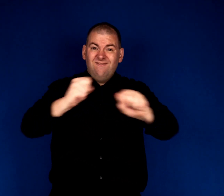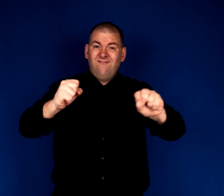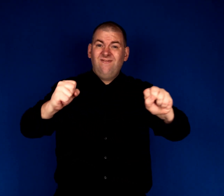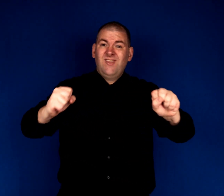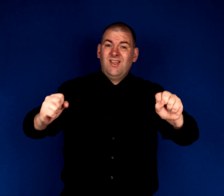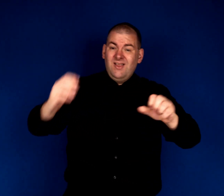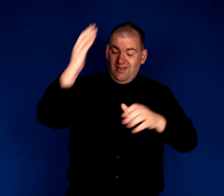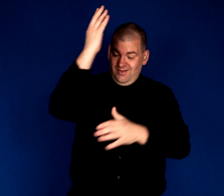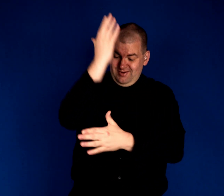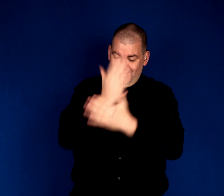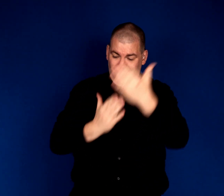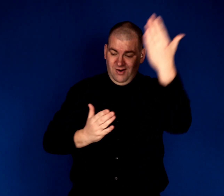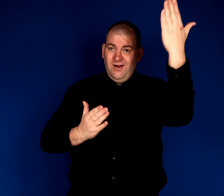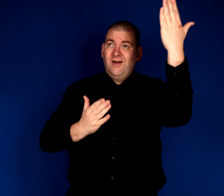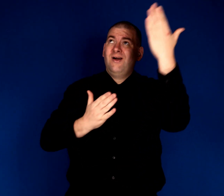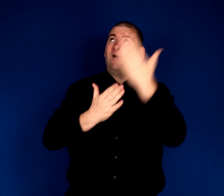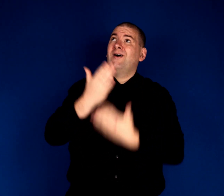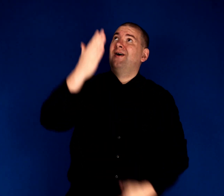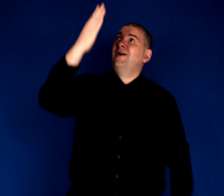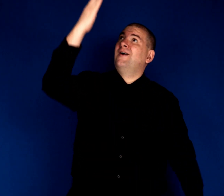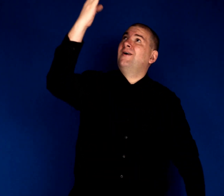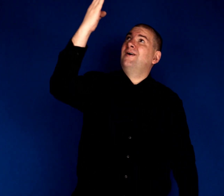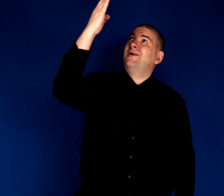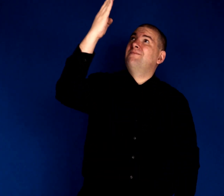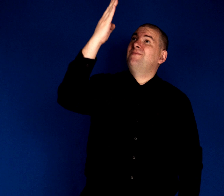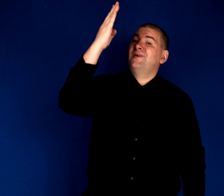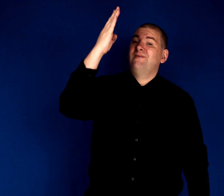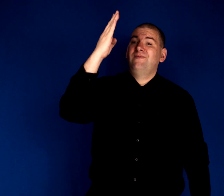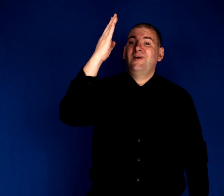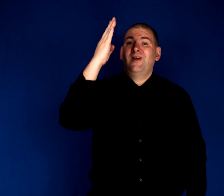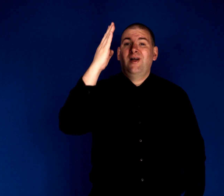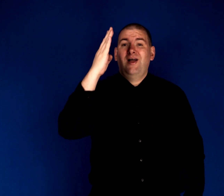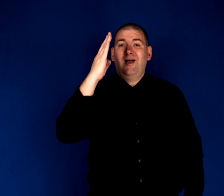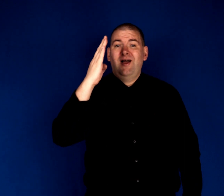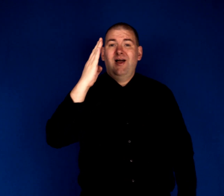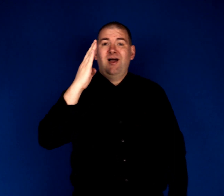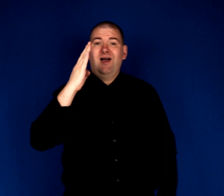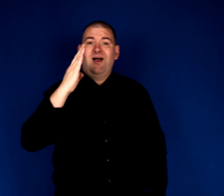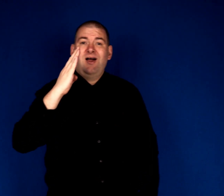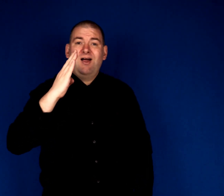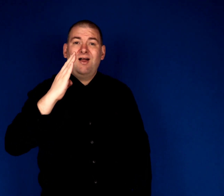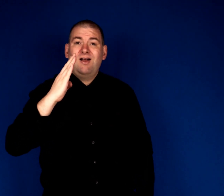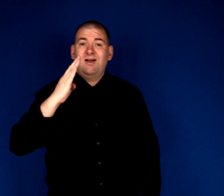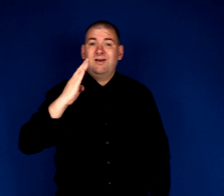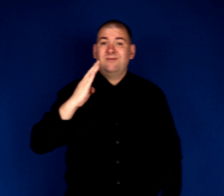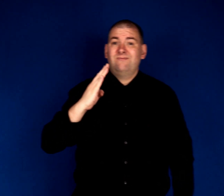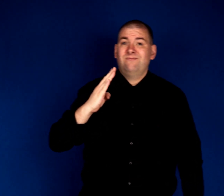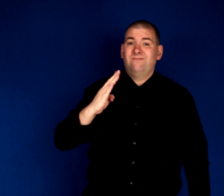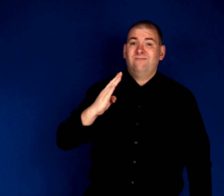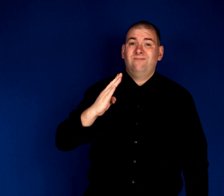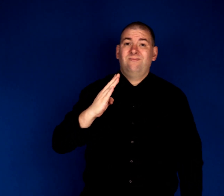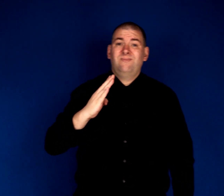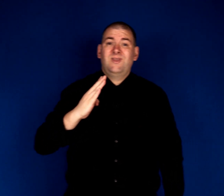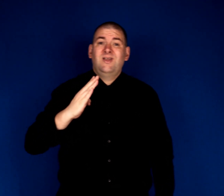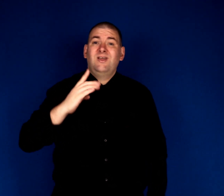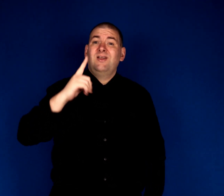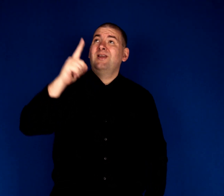within the arms of God. God, He